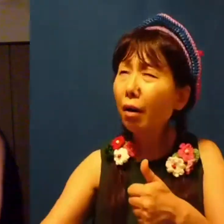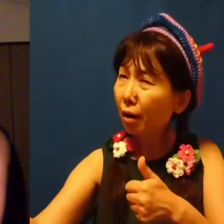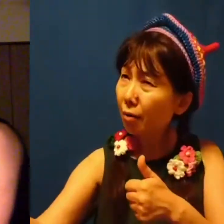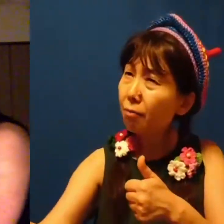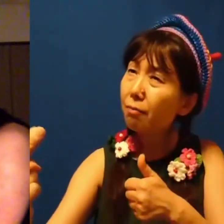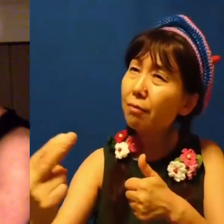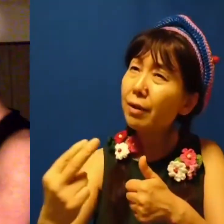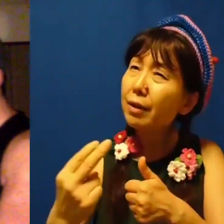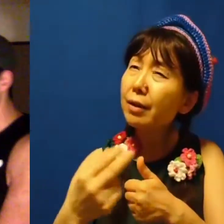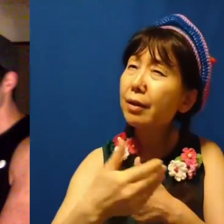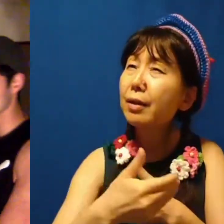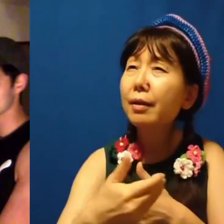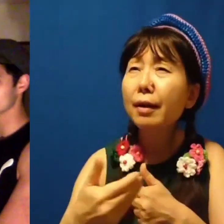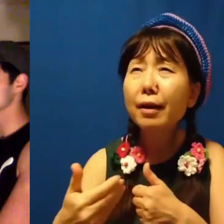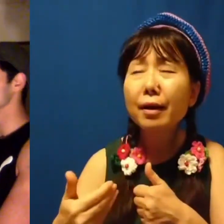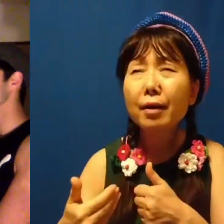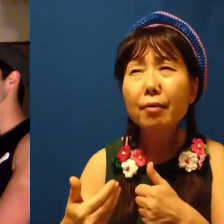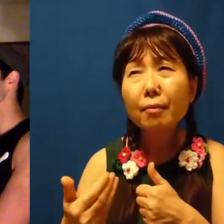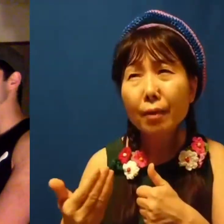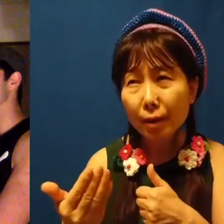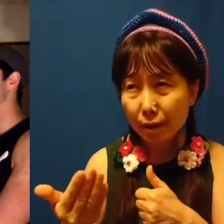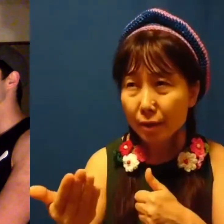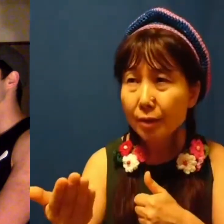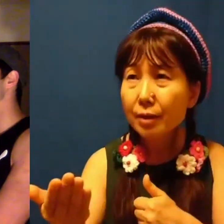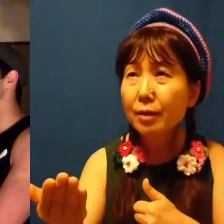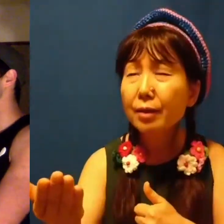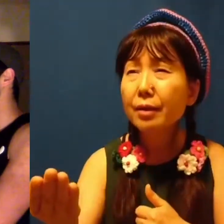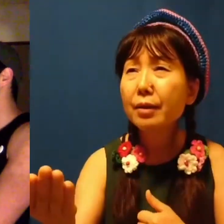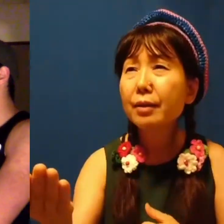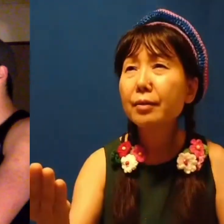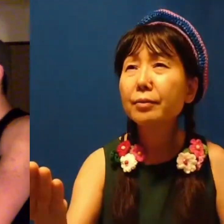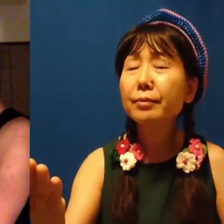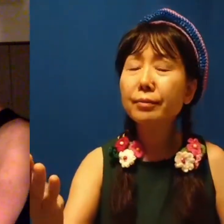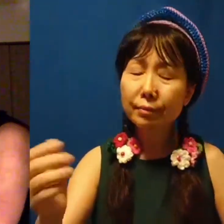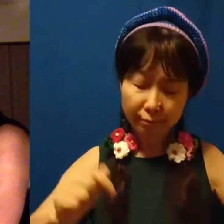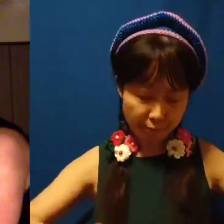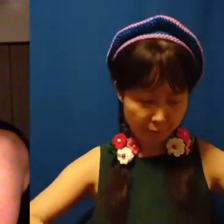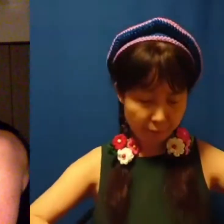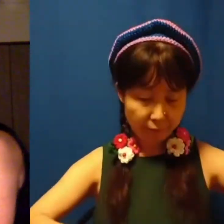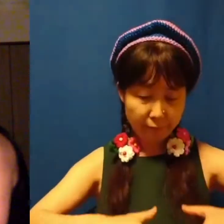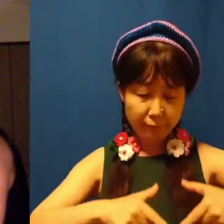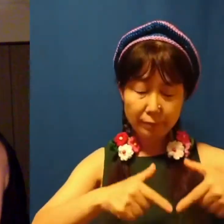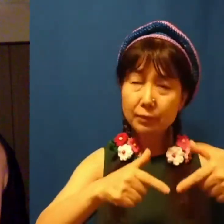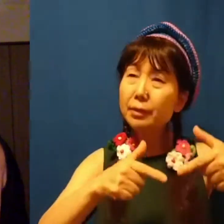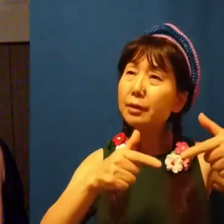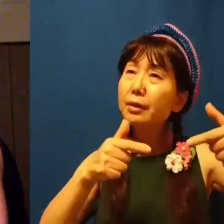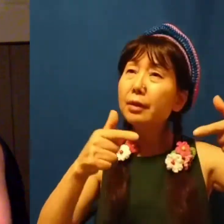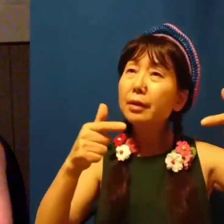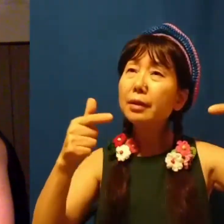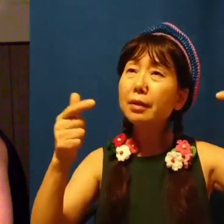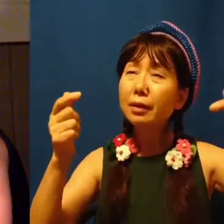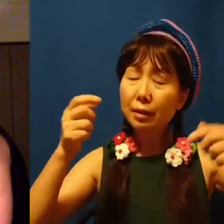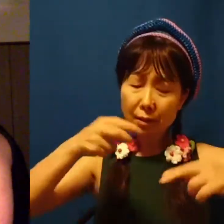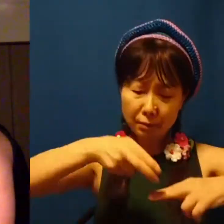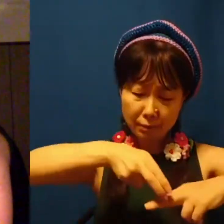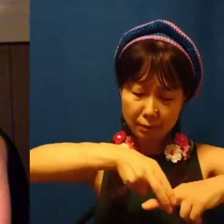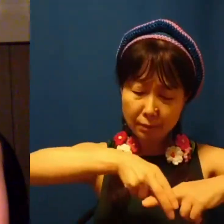lonesome doll, Sitting on an ivy